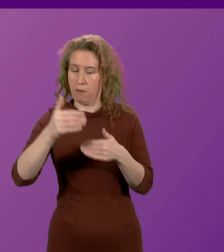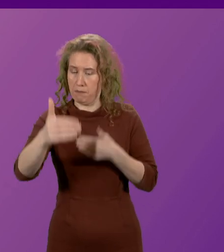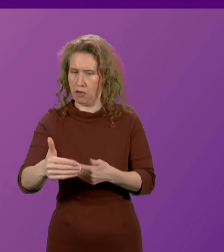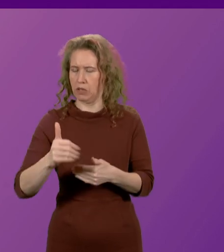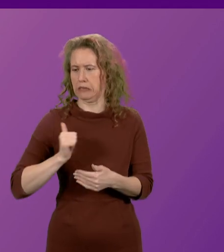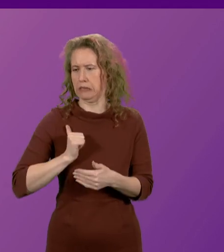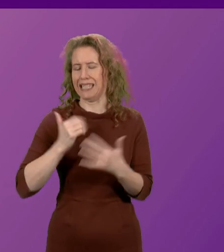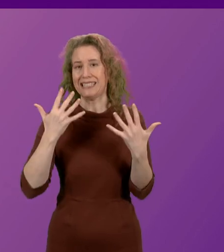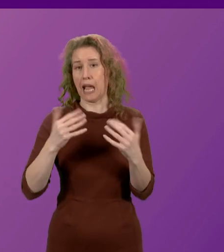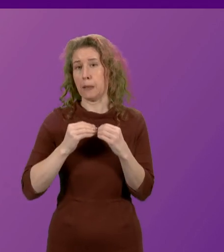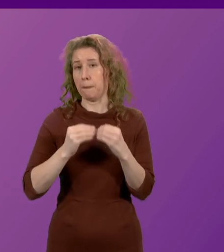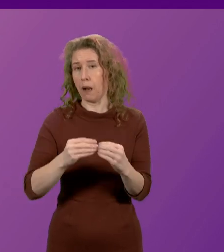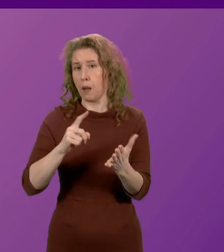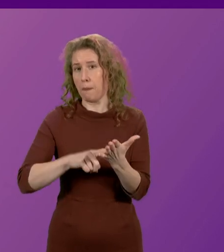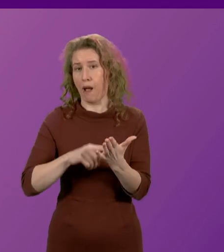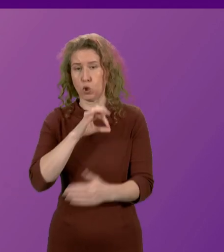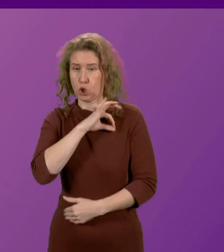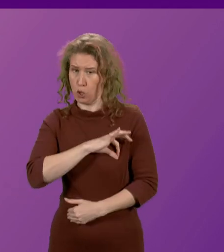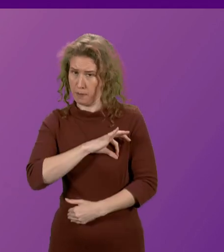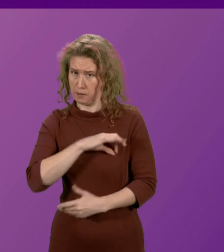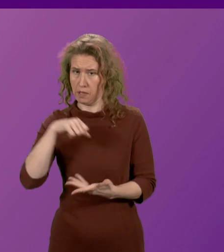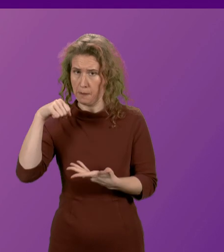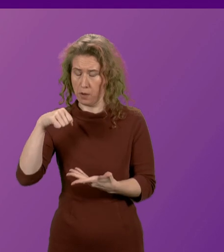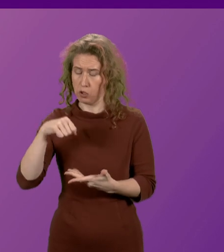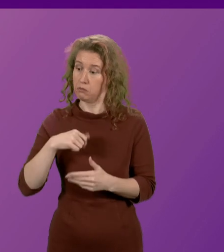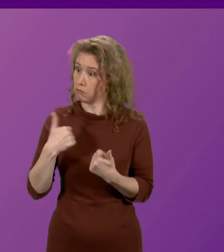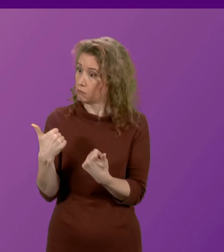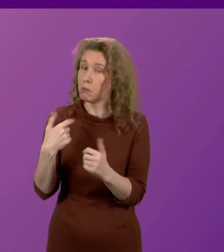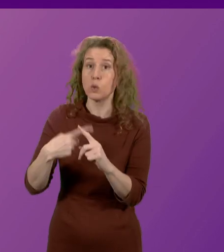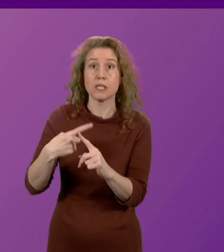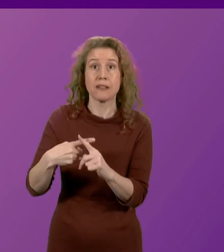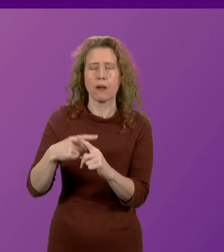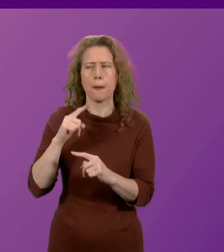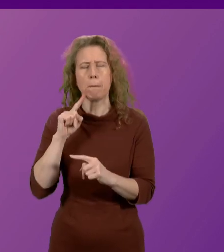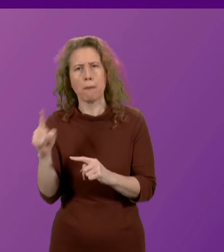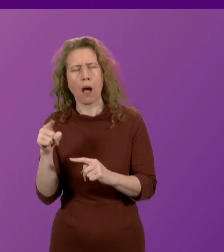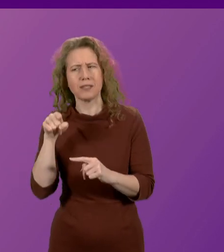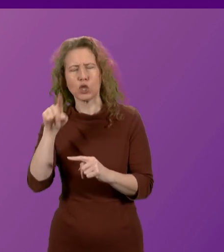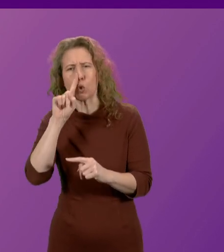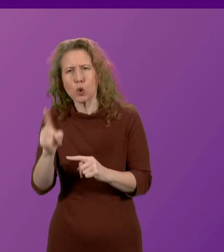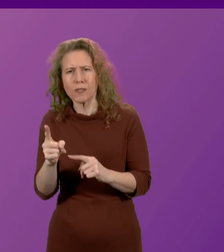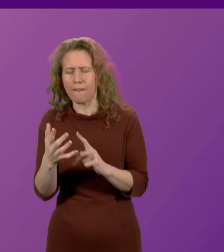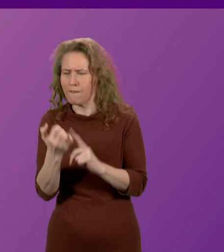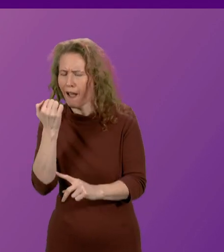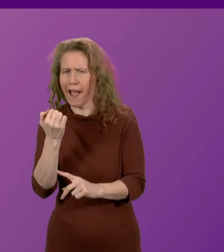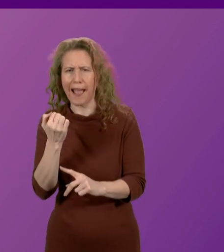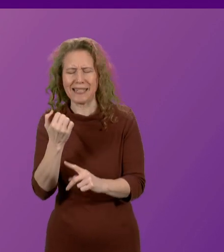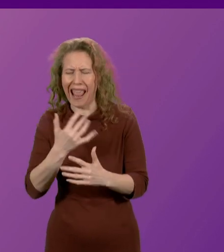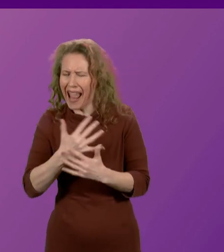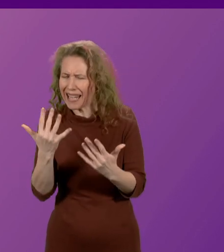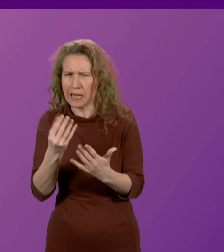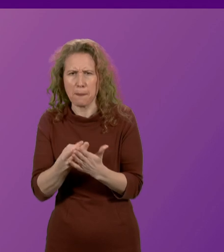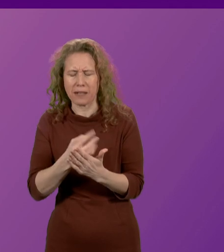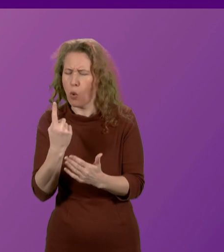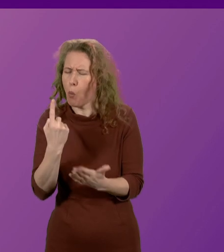surplus in the budget. And that's obviously encouraging. But she wasn't able to find a single penny